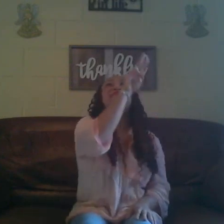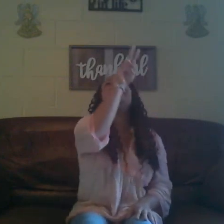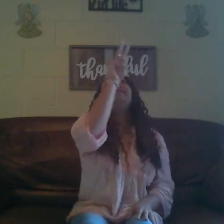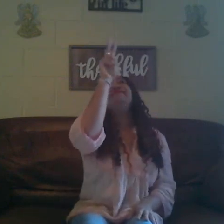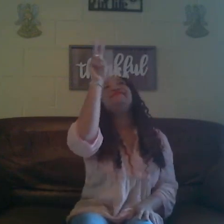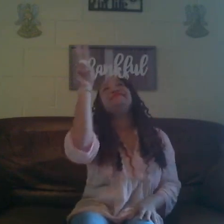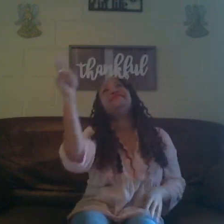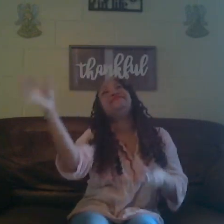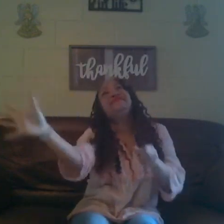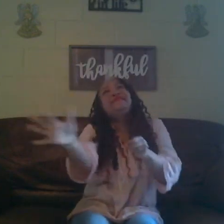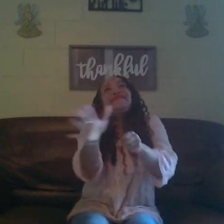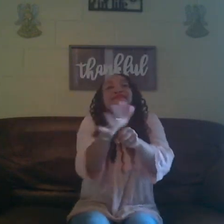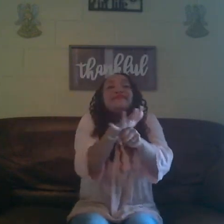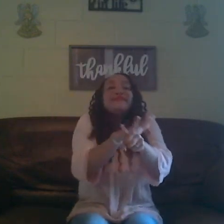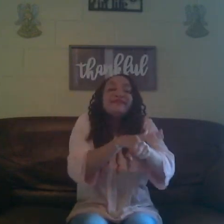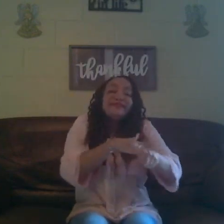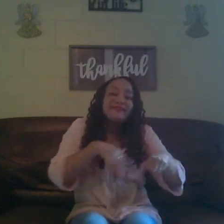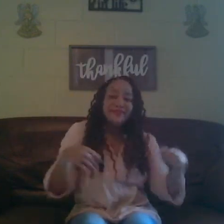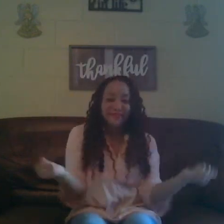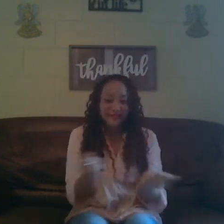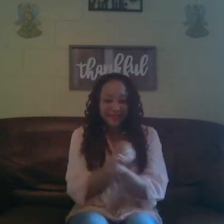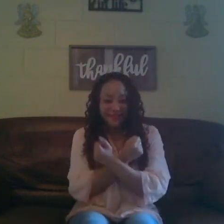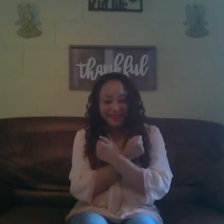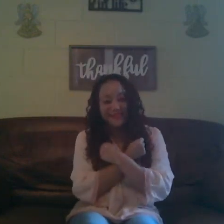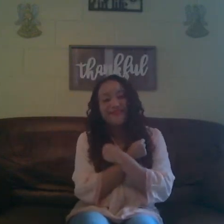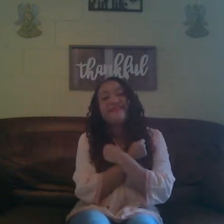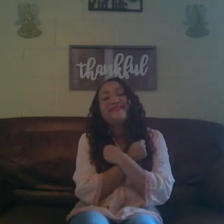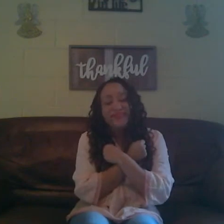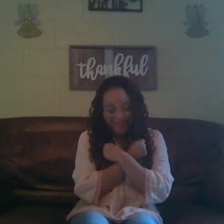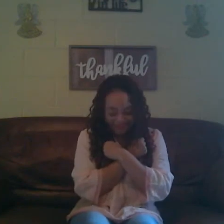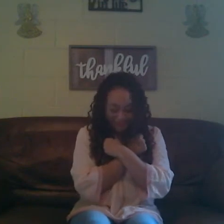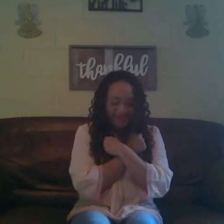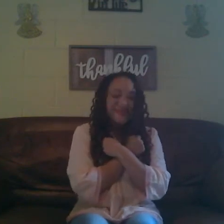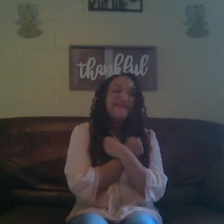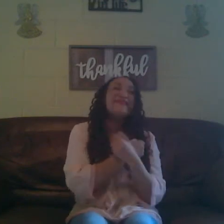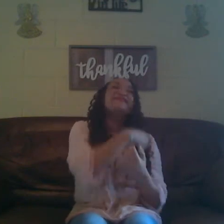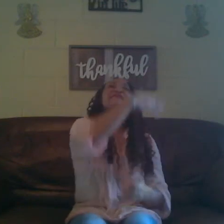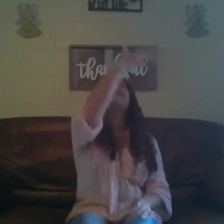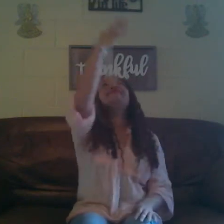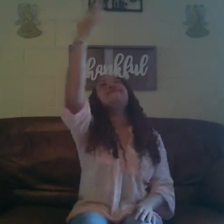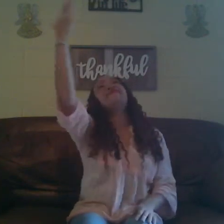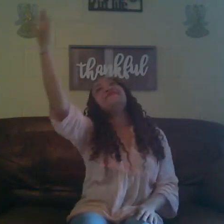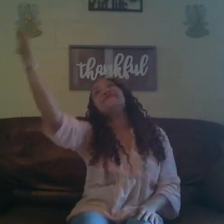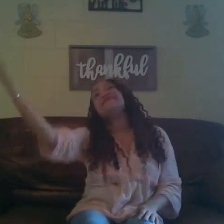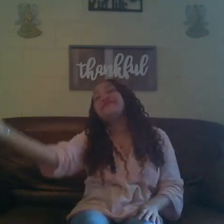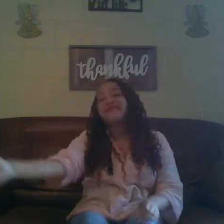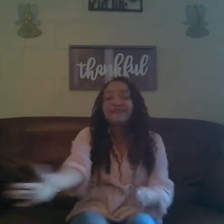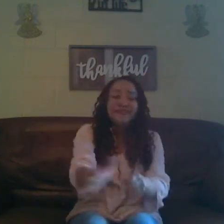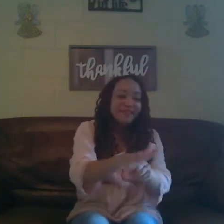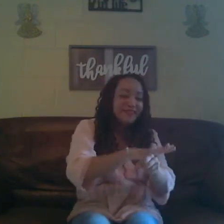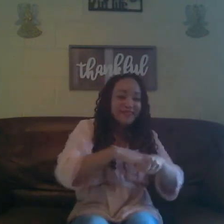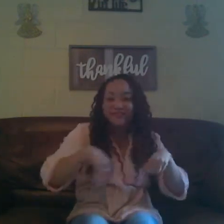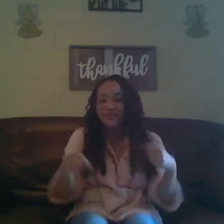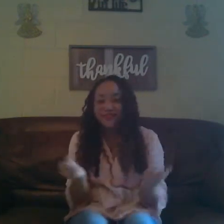sky is full of love Yeah, the sky is full of